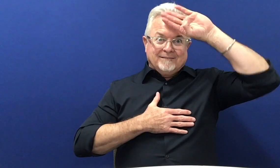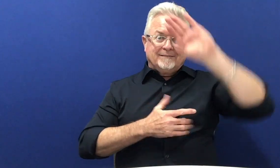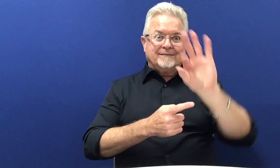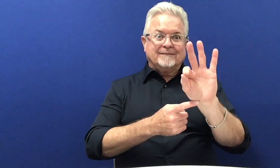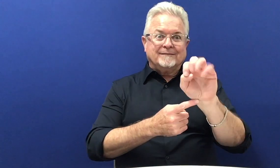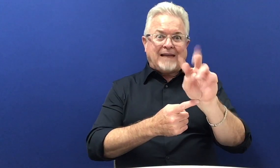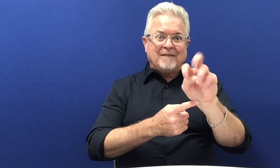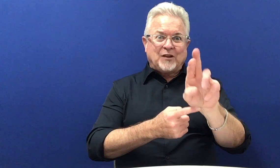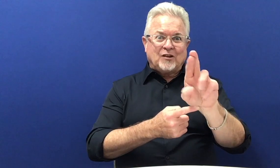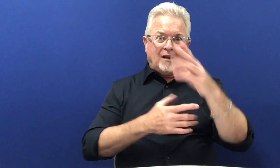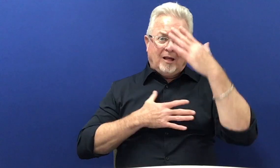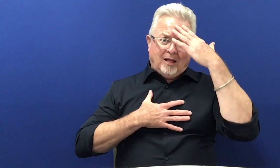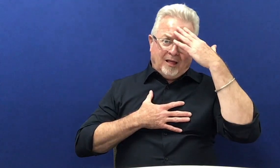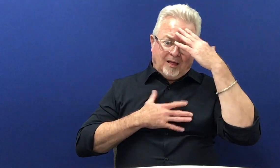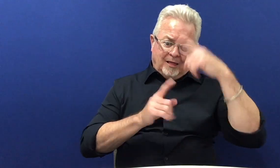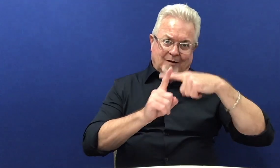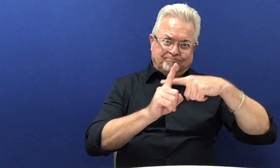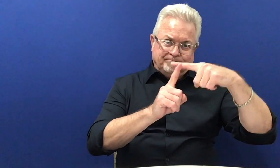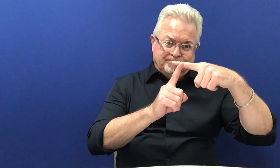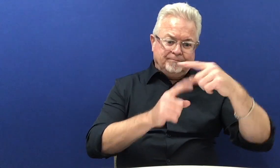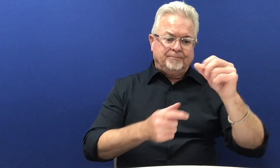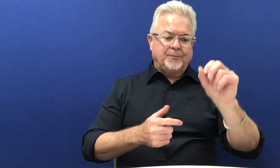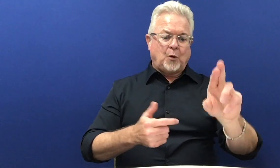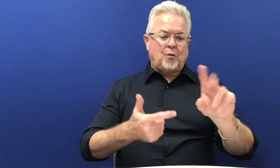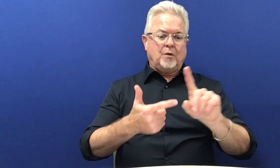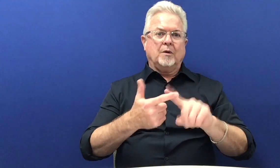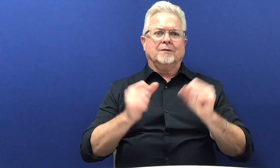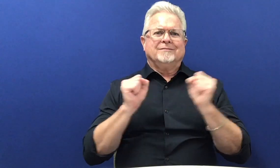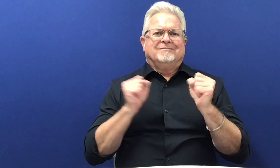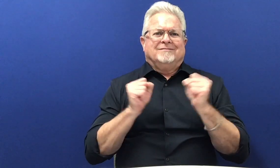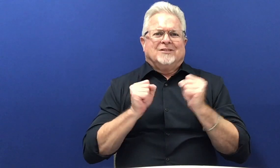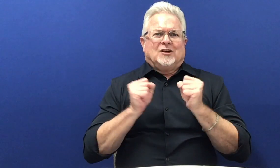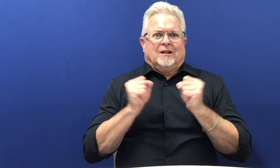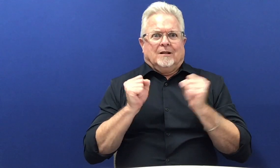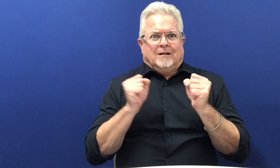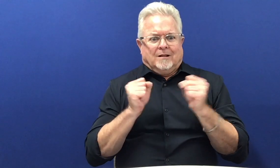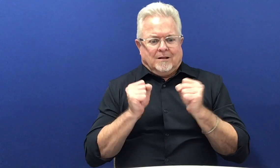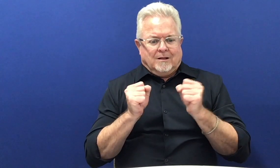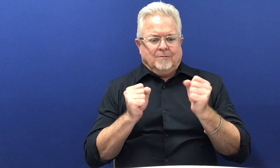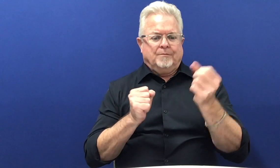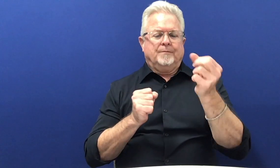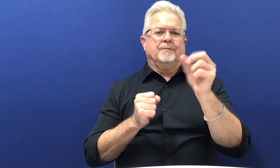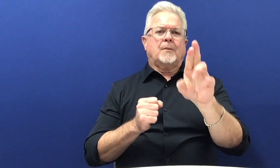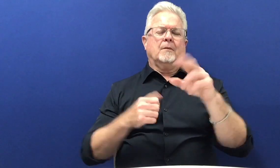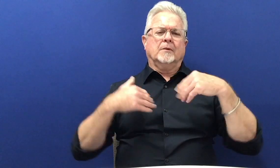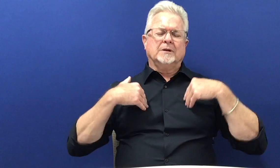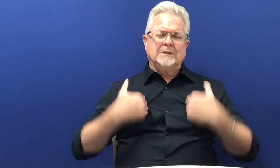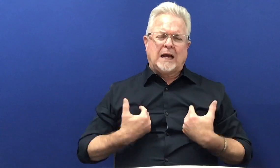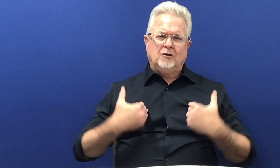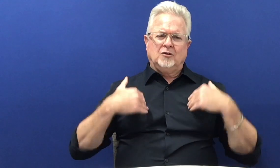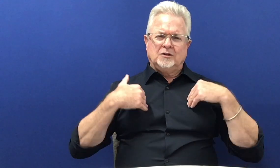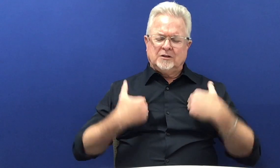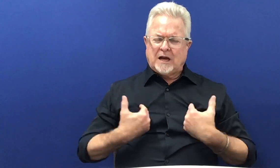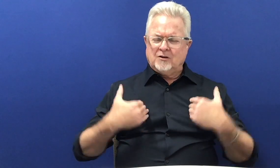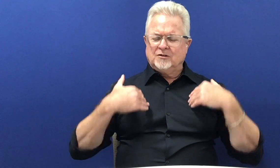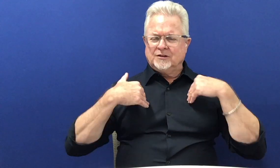itemize them. A fever, chills, or fatigue,